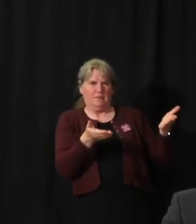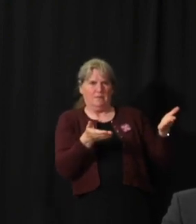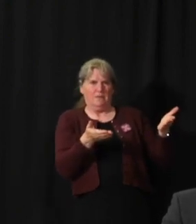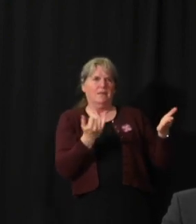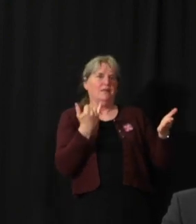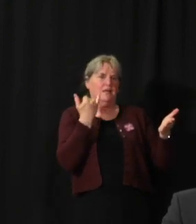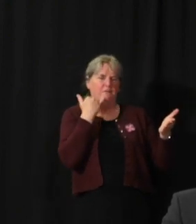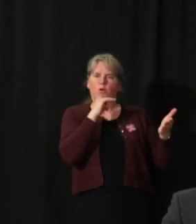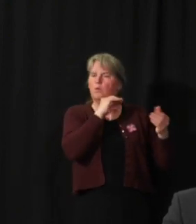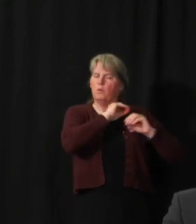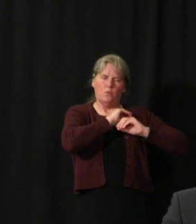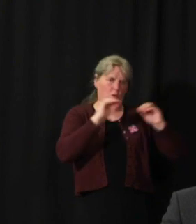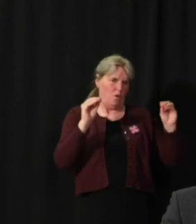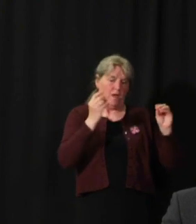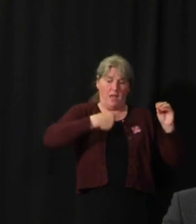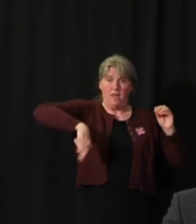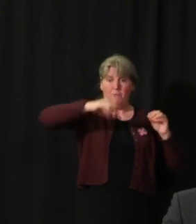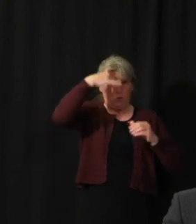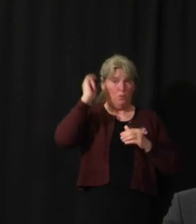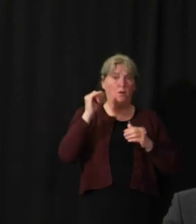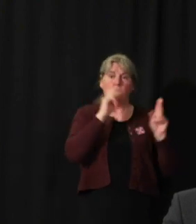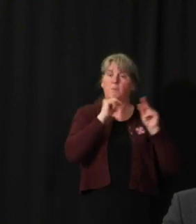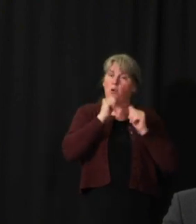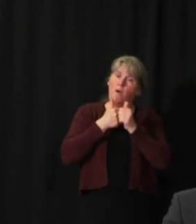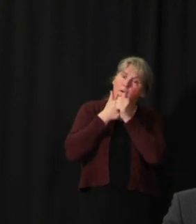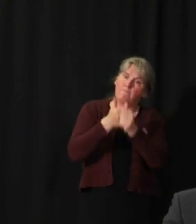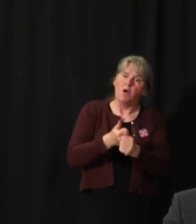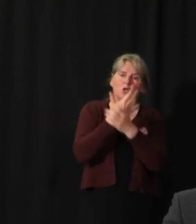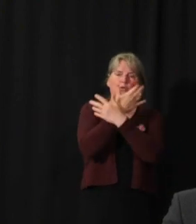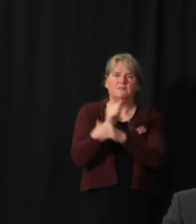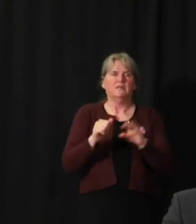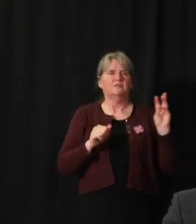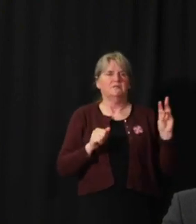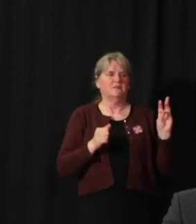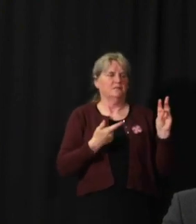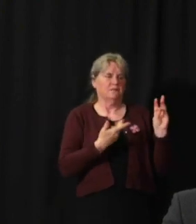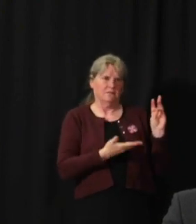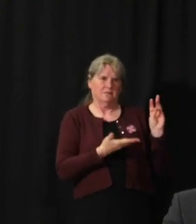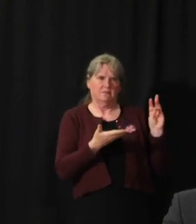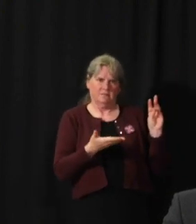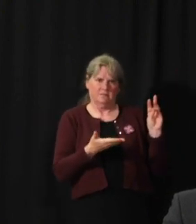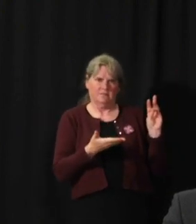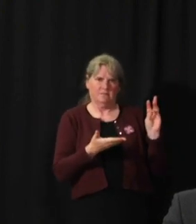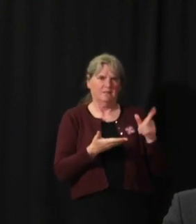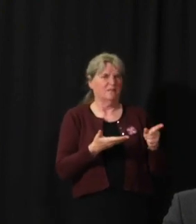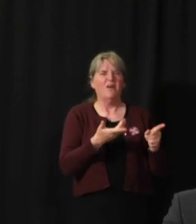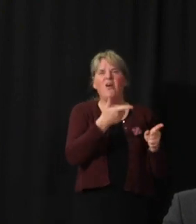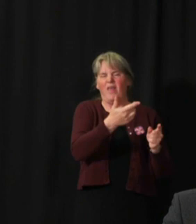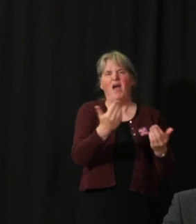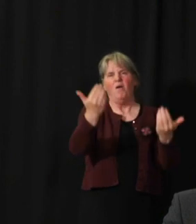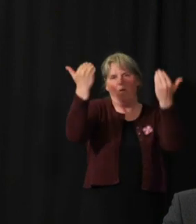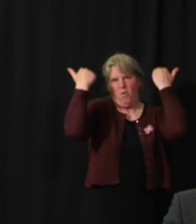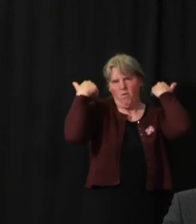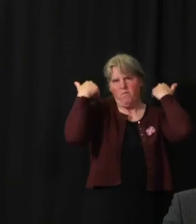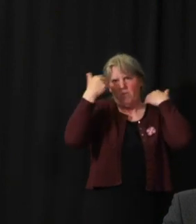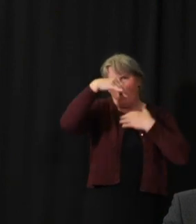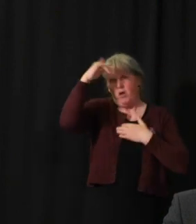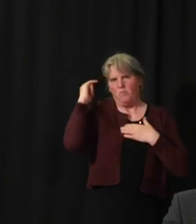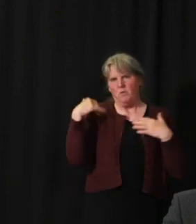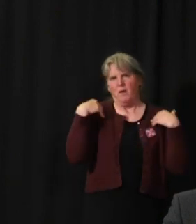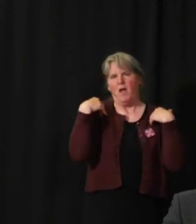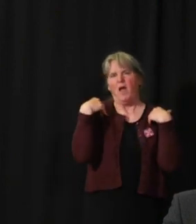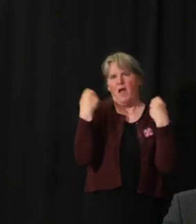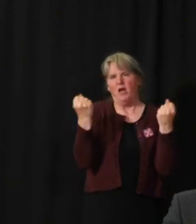So clearly enough to be more than what our healthcare system could sustain.